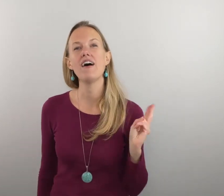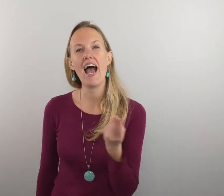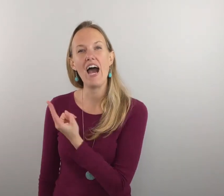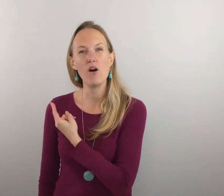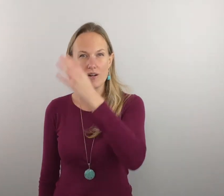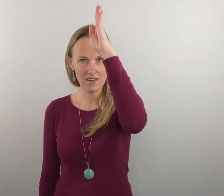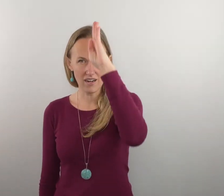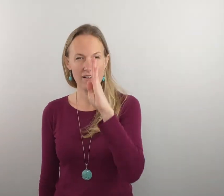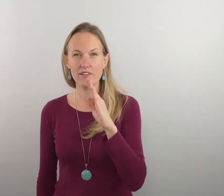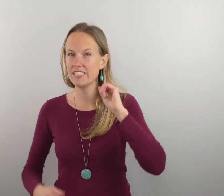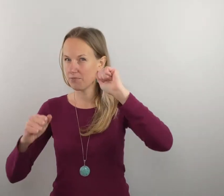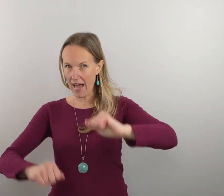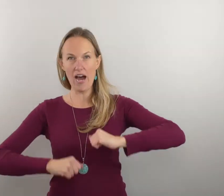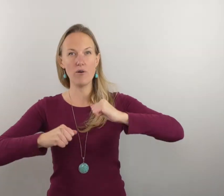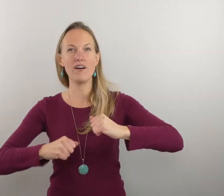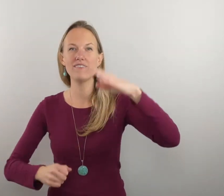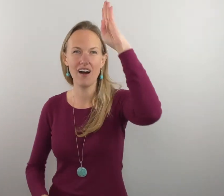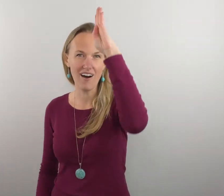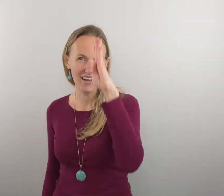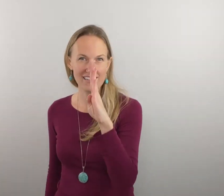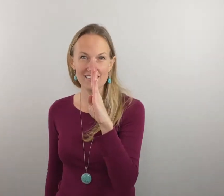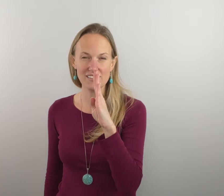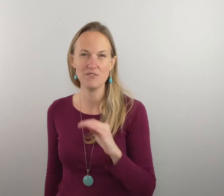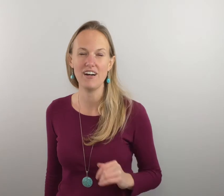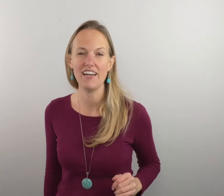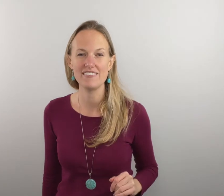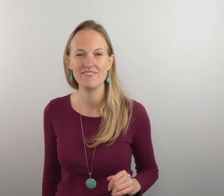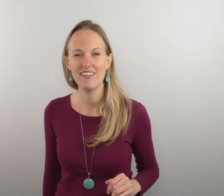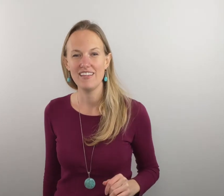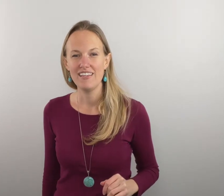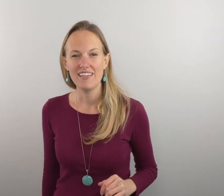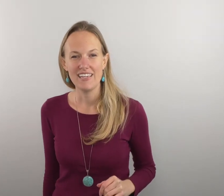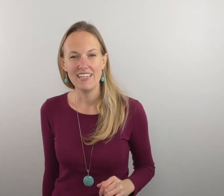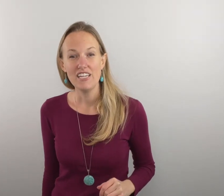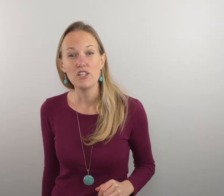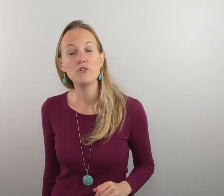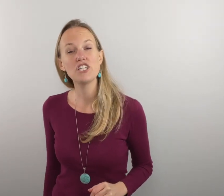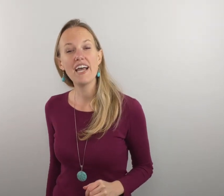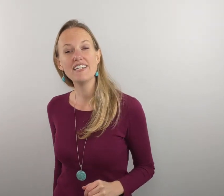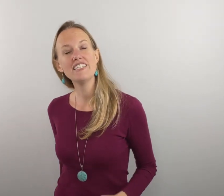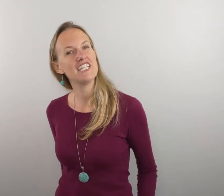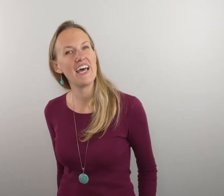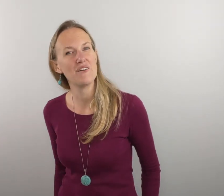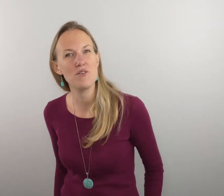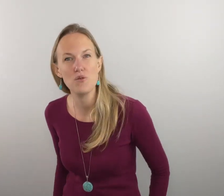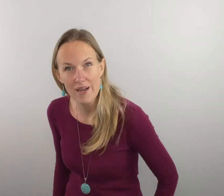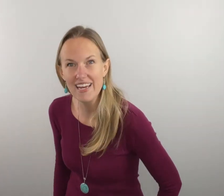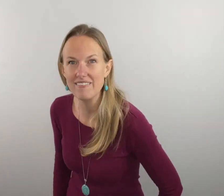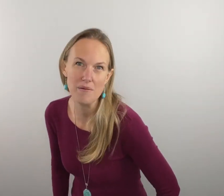our god or just power of god is also fine okay you shine in the shadow you win every